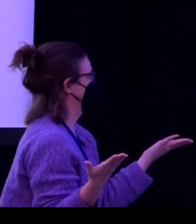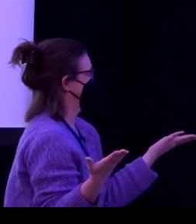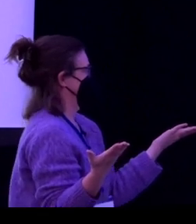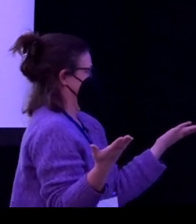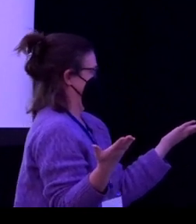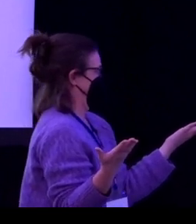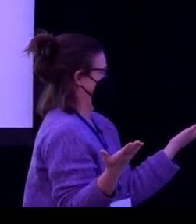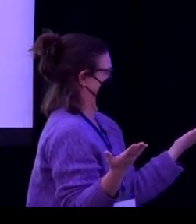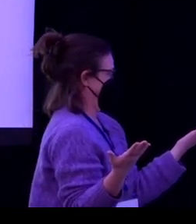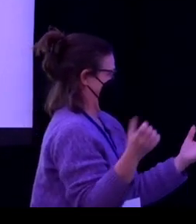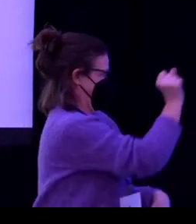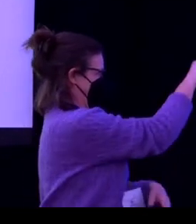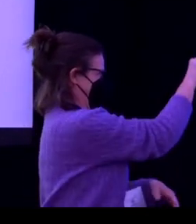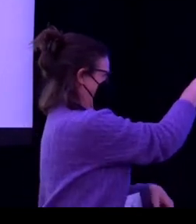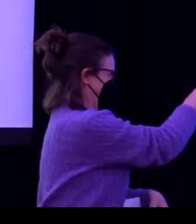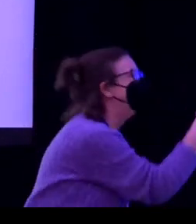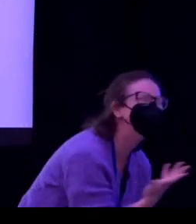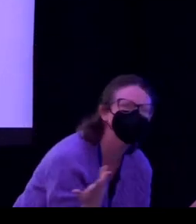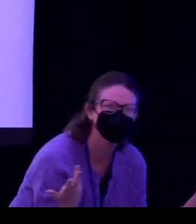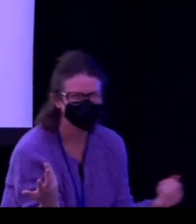And maybe I should have just made it simple.